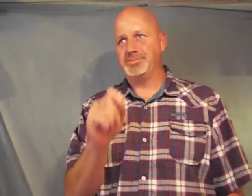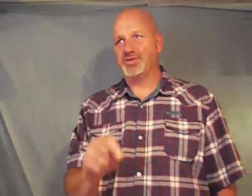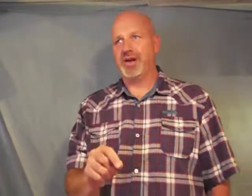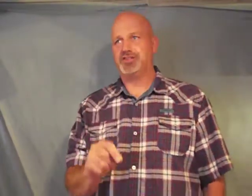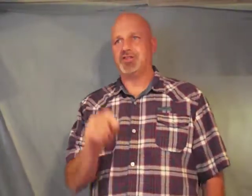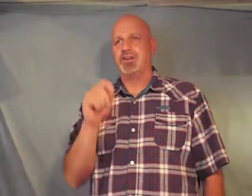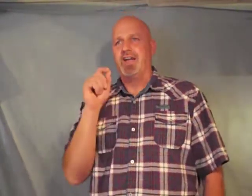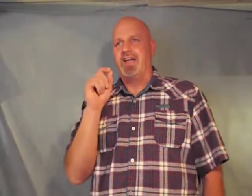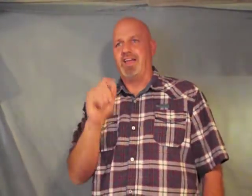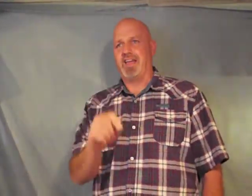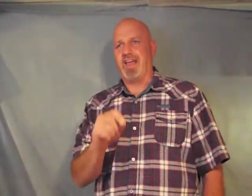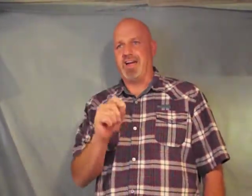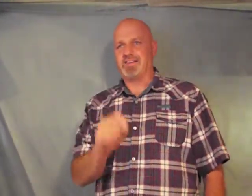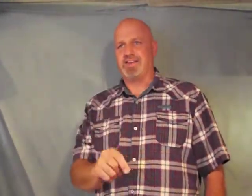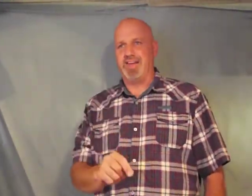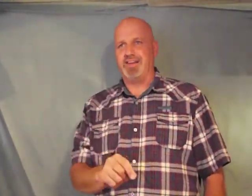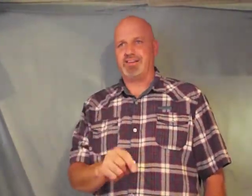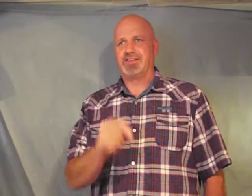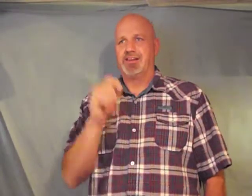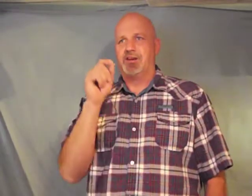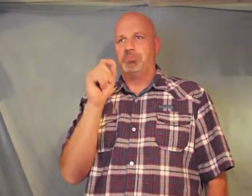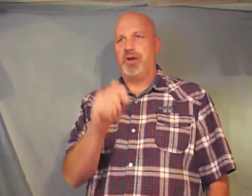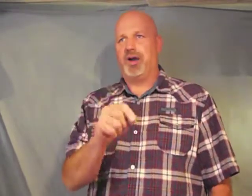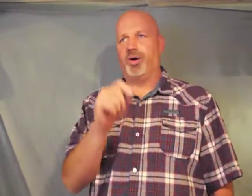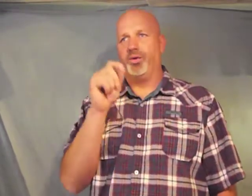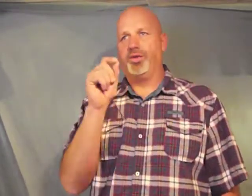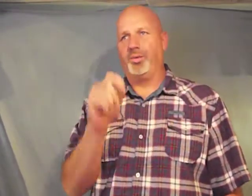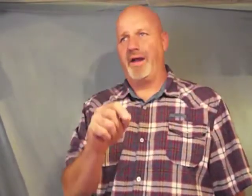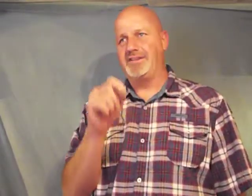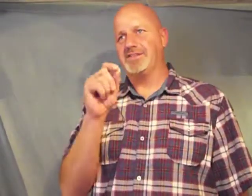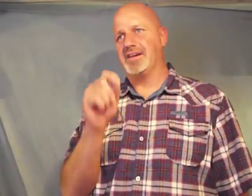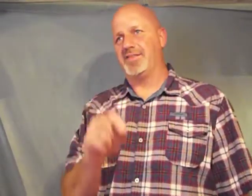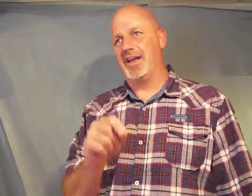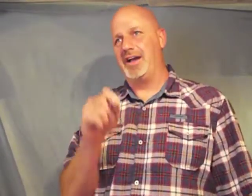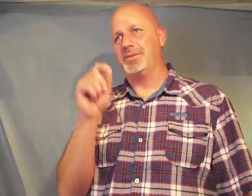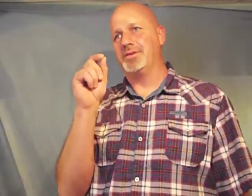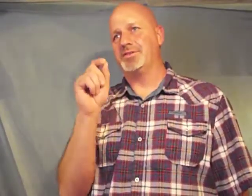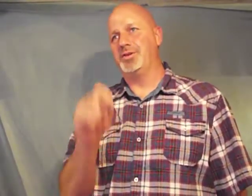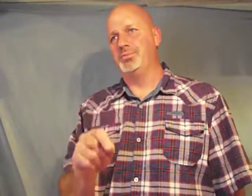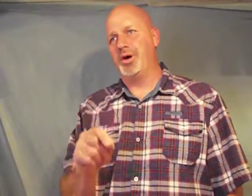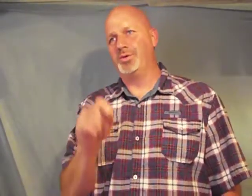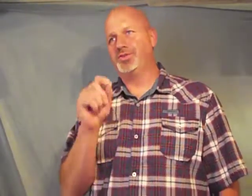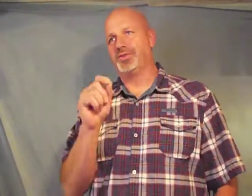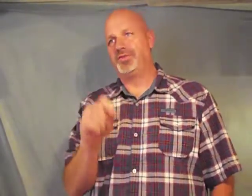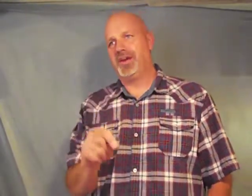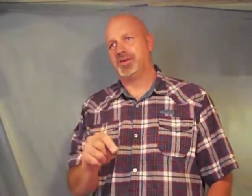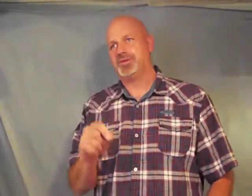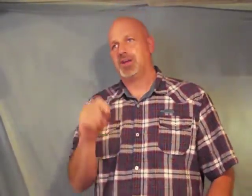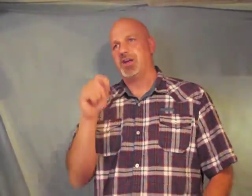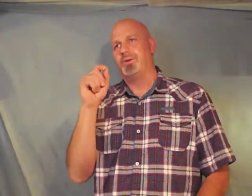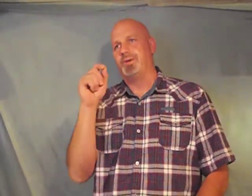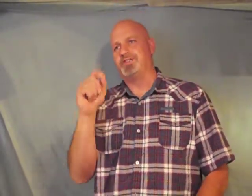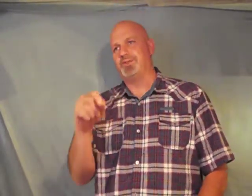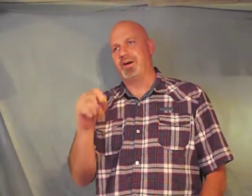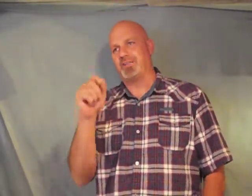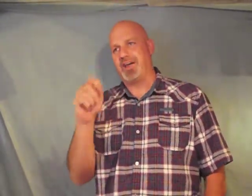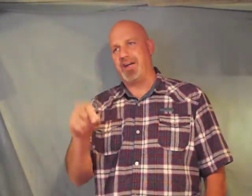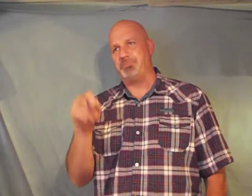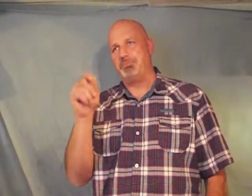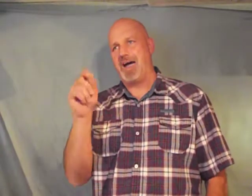treasure in the last days behold the wages of the laborers who mowed your fields which you have kept back